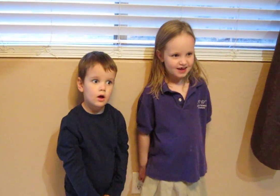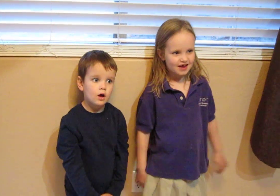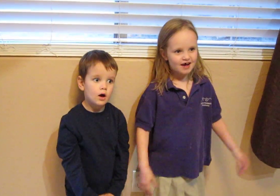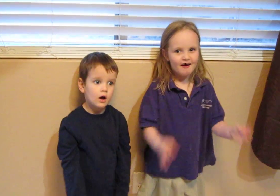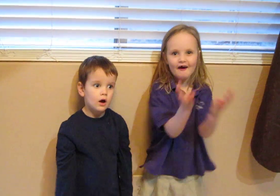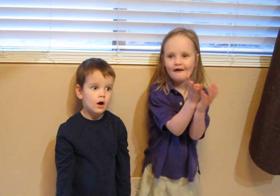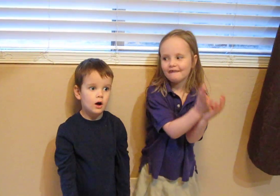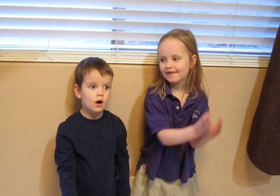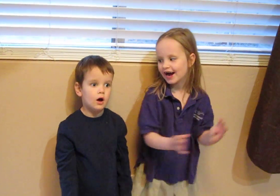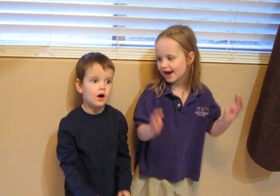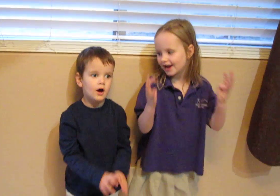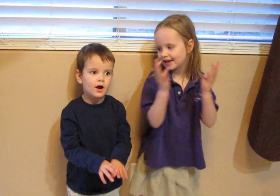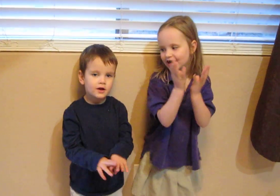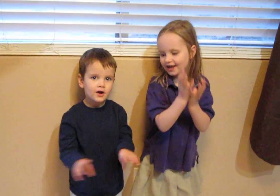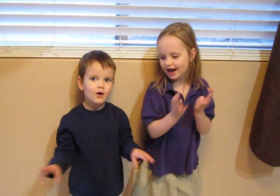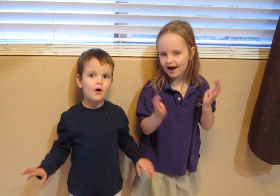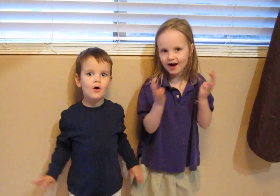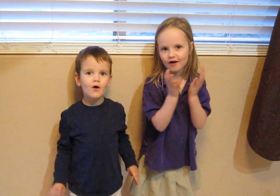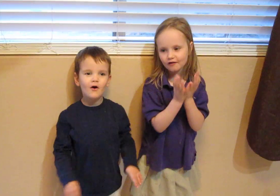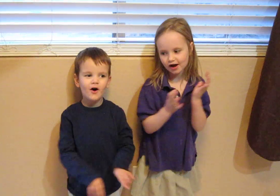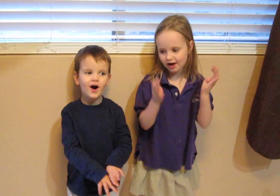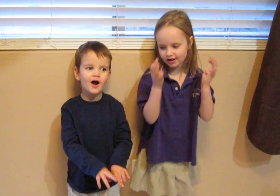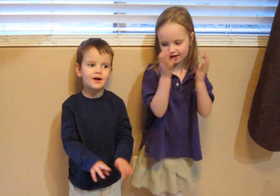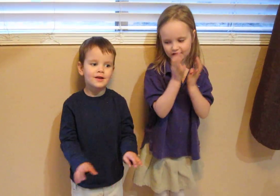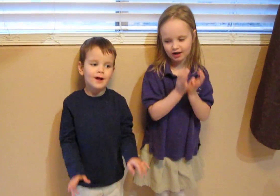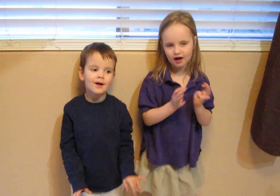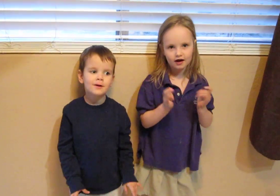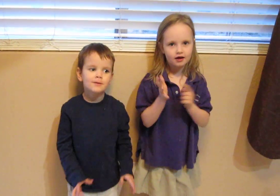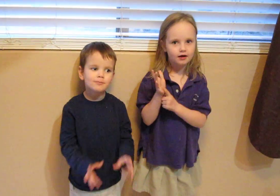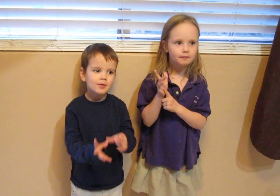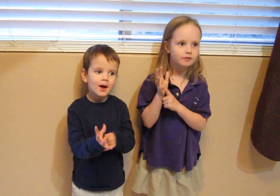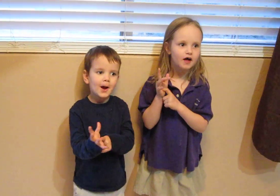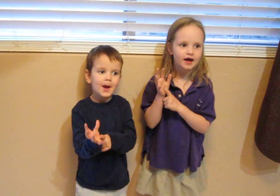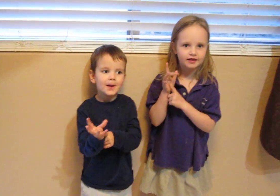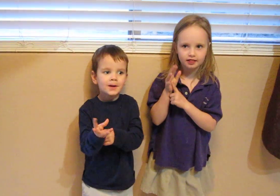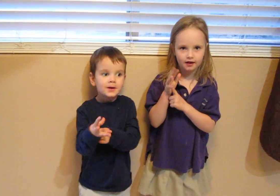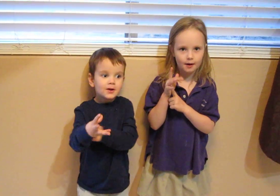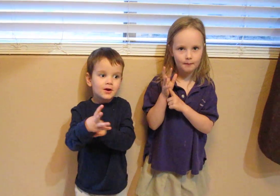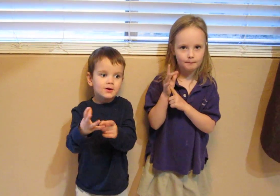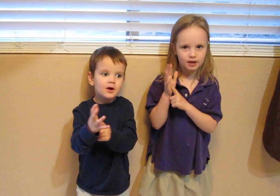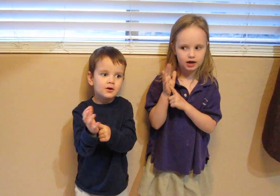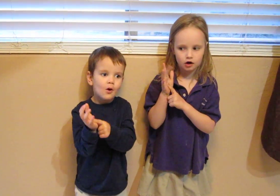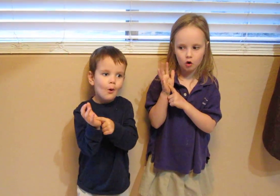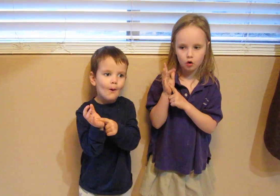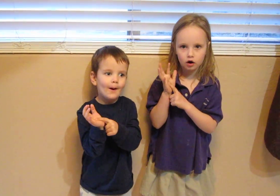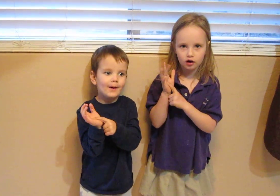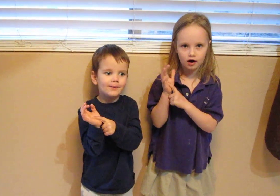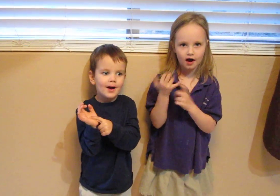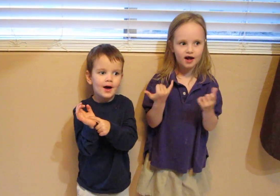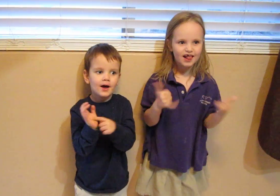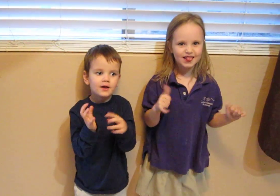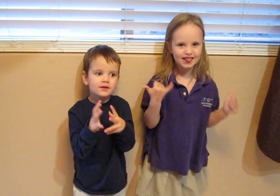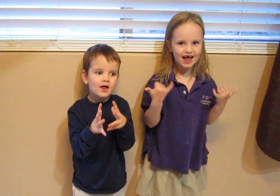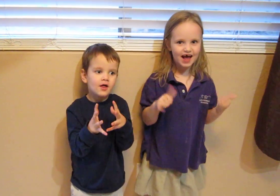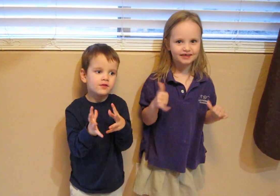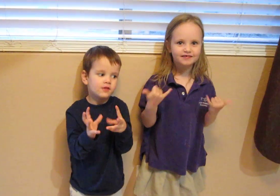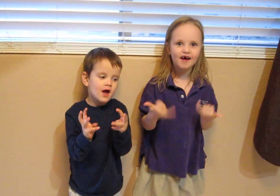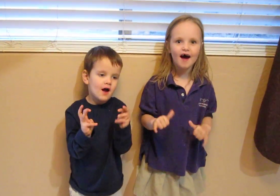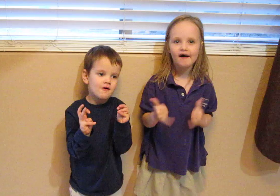Oh Hanukkah, oh Hanukkah, tonight the menorah, let's have